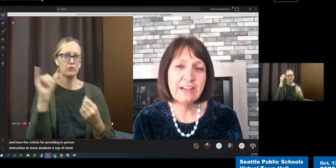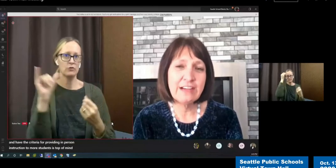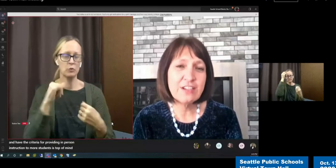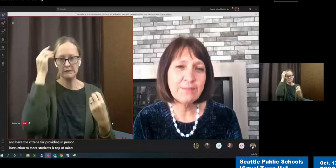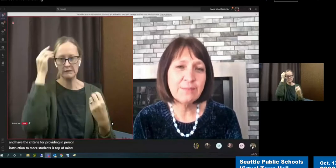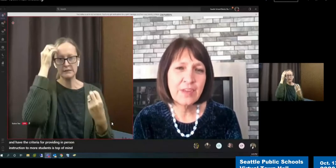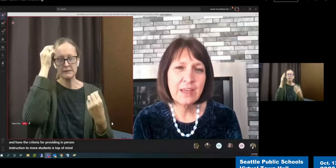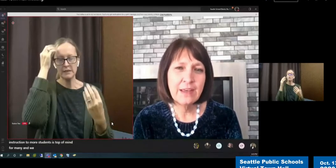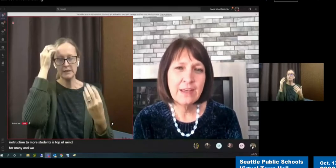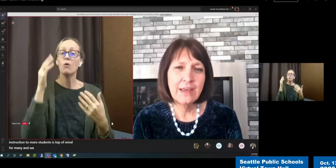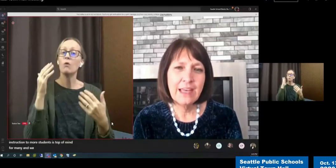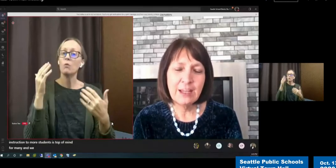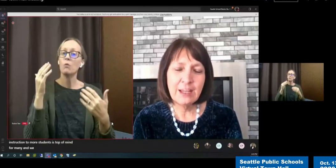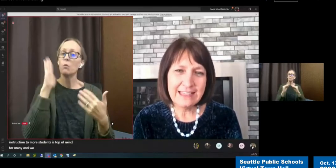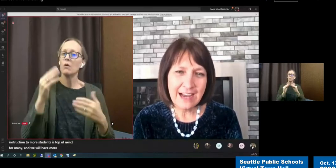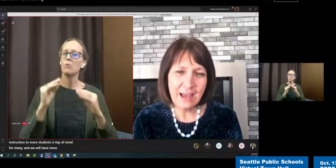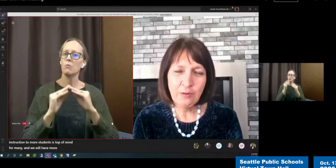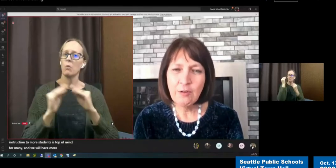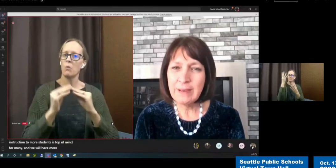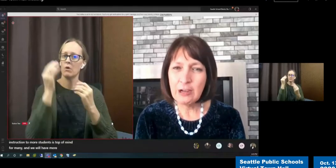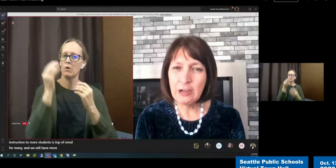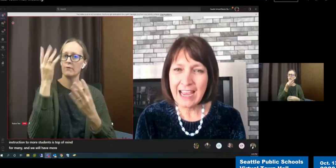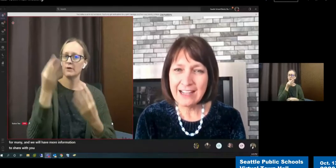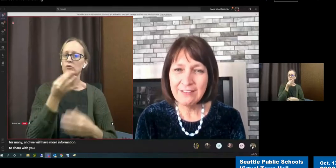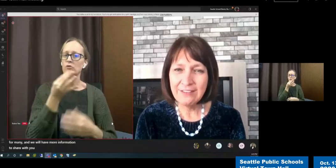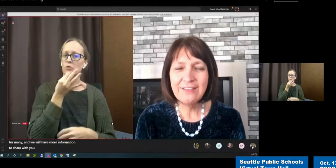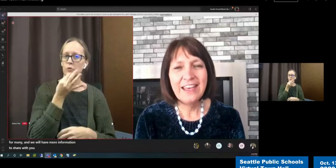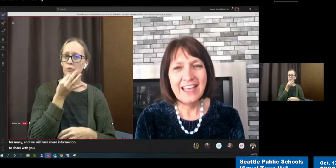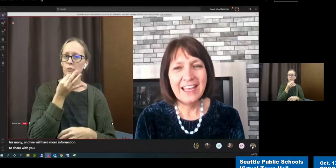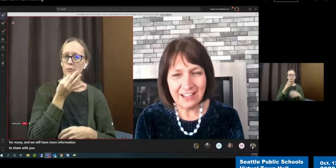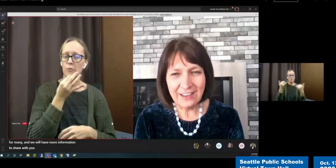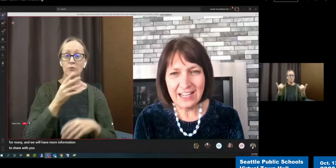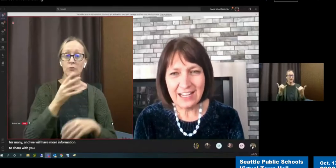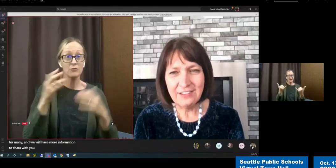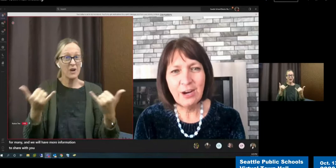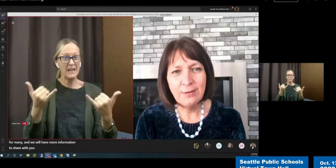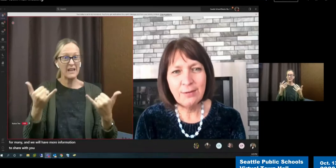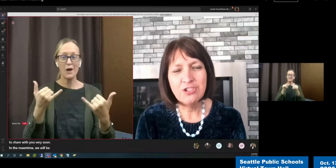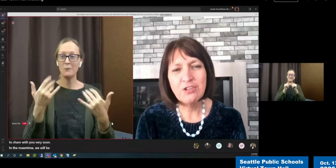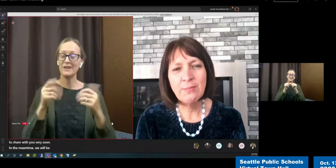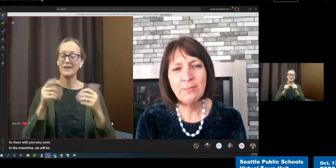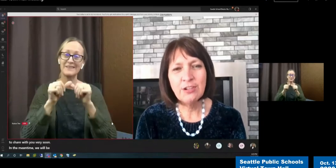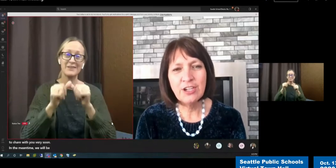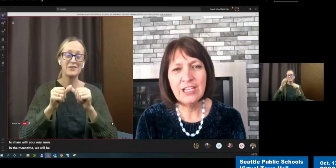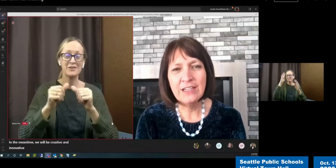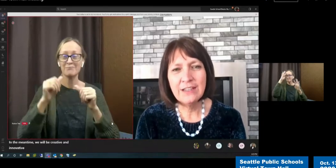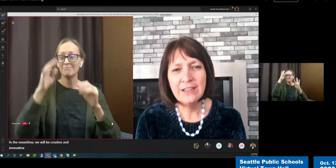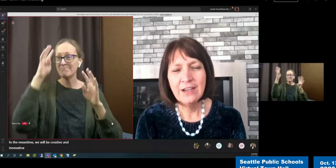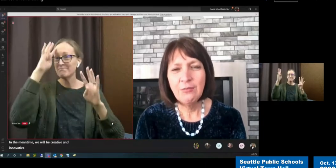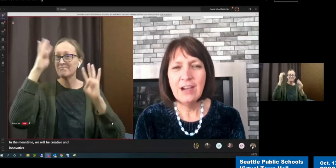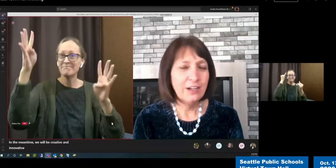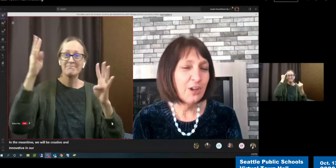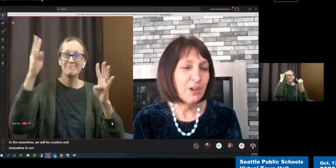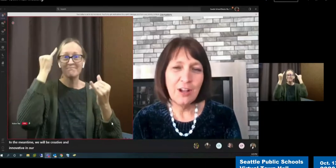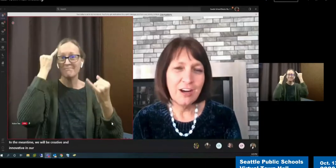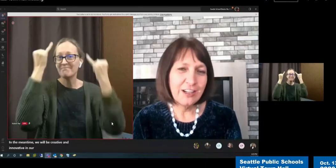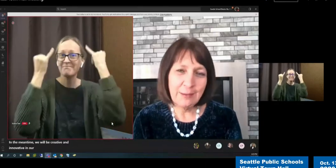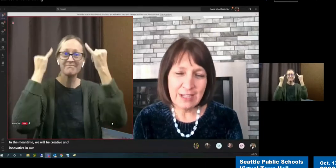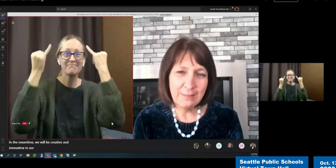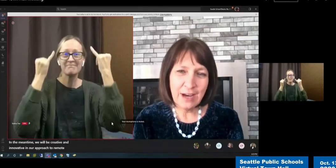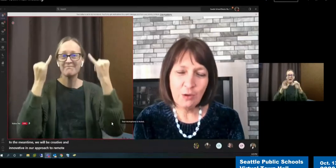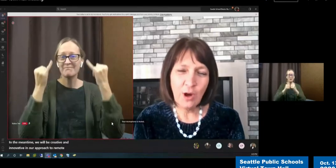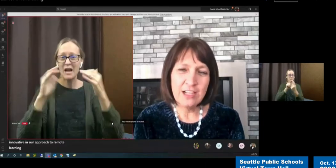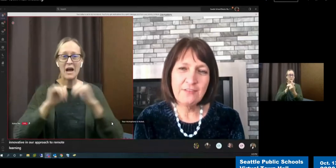very soon. In the meantime, we will be creative and innovative in our approach to remote learning. We are no longer